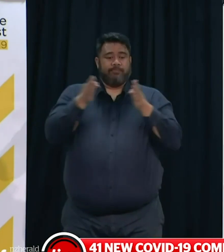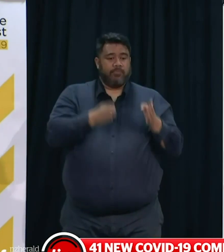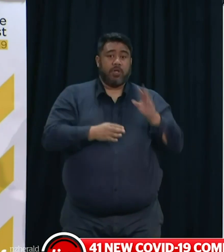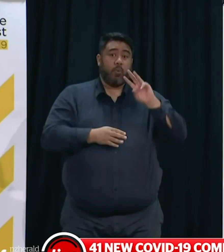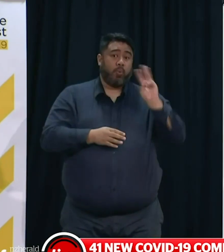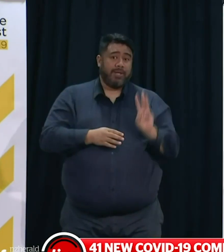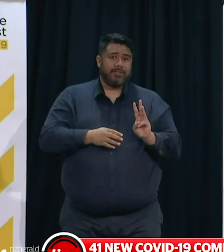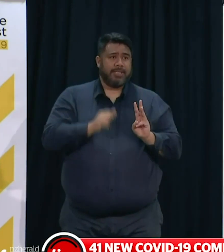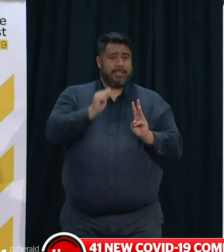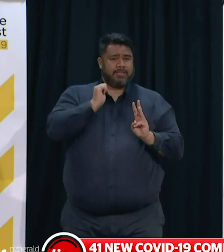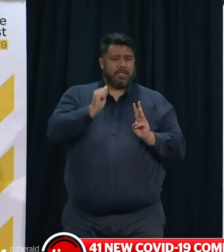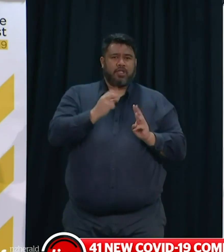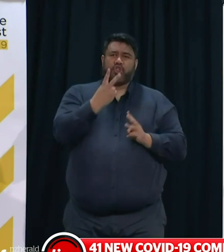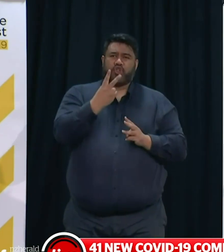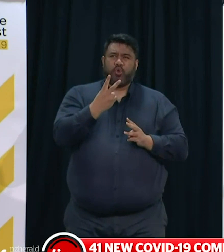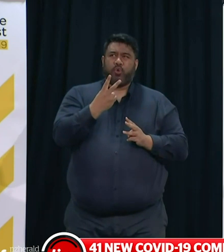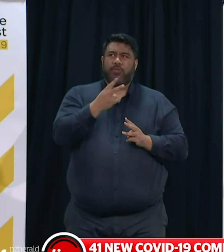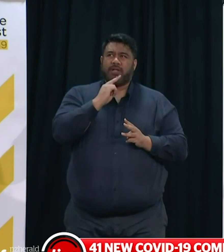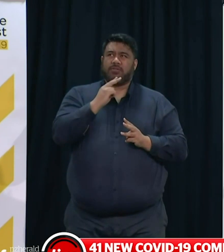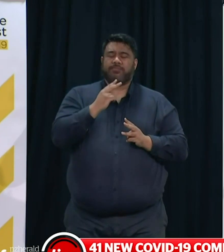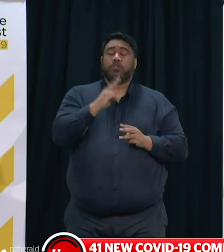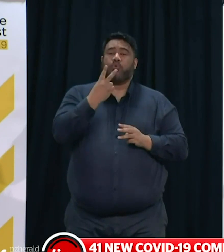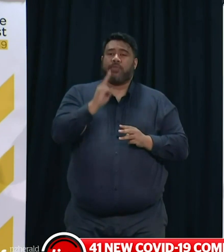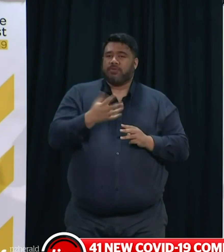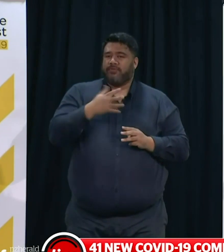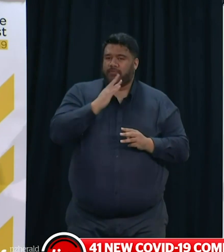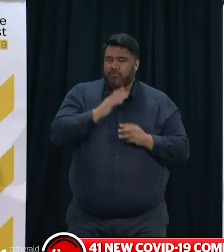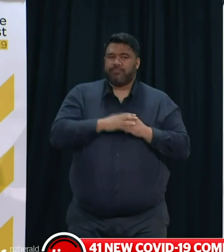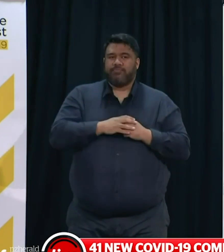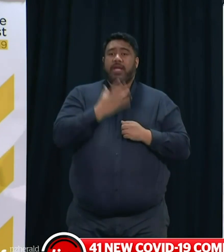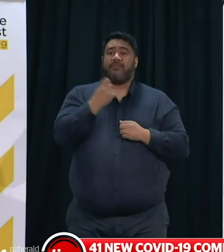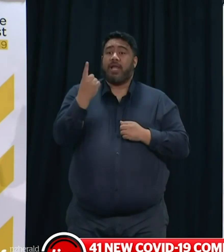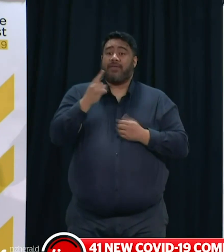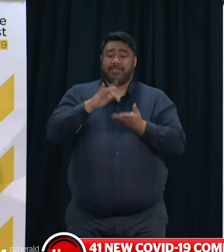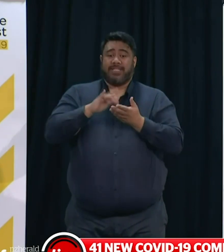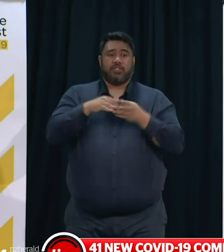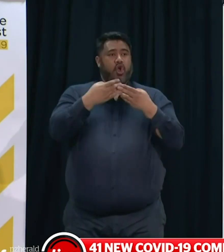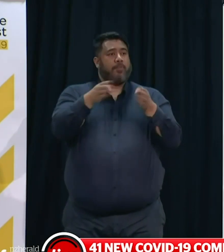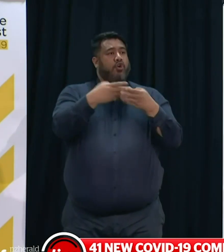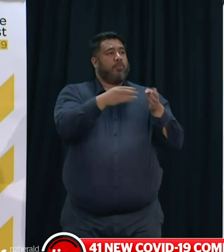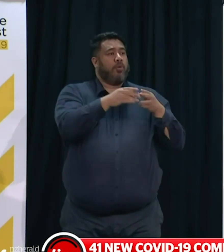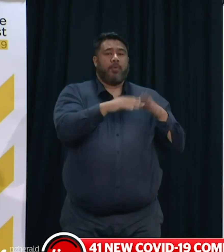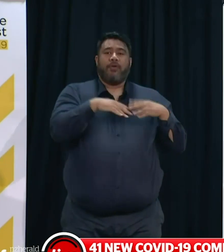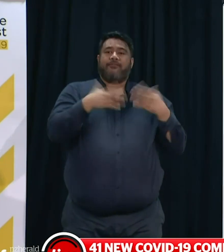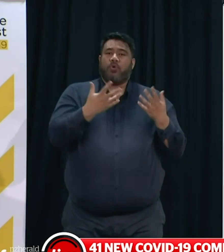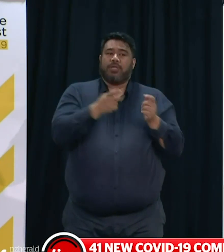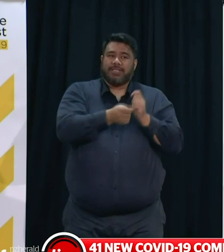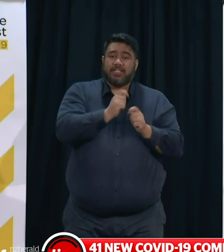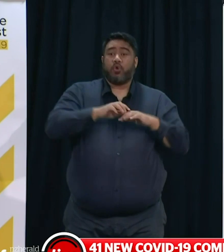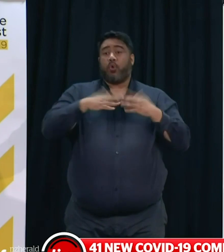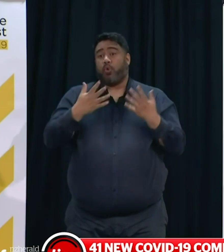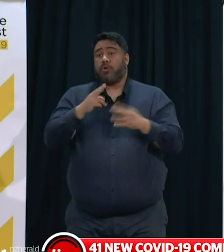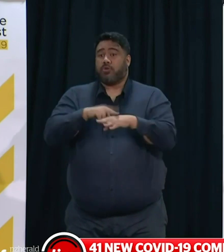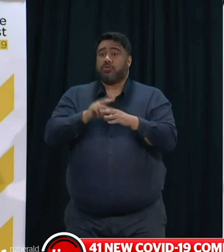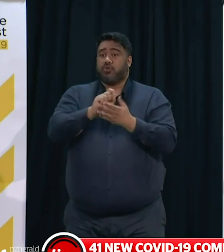tests processed yesterday and there are 11 community testing centres open again today, as well as primary care general practice doing testing.